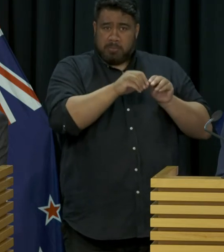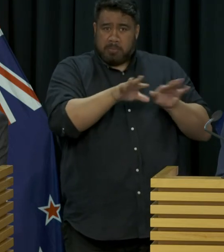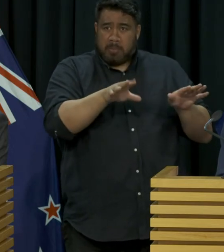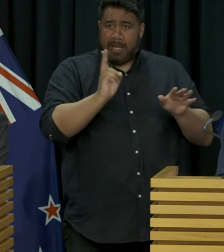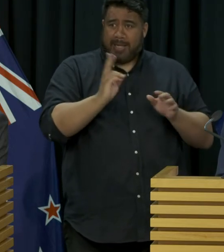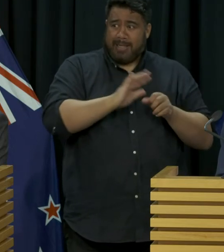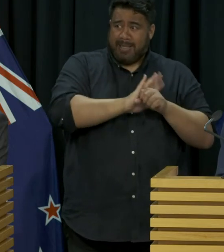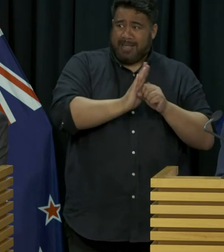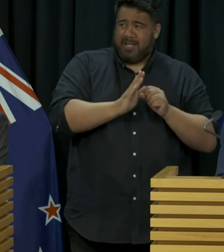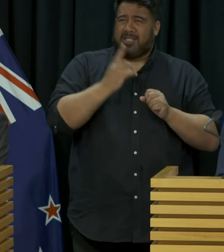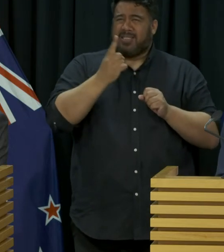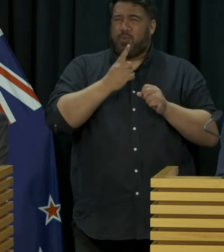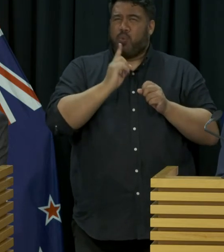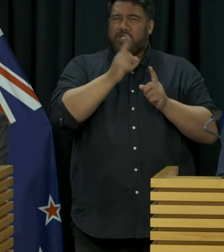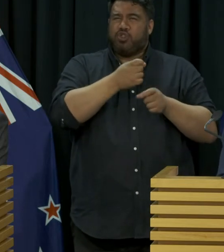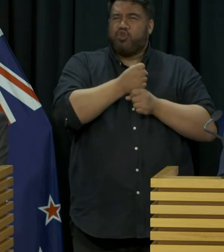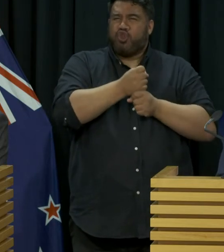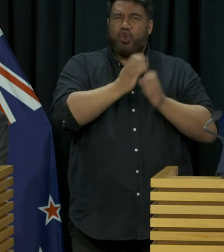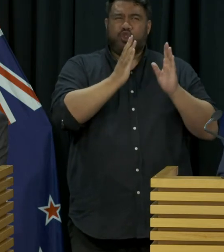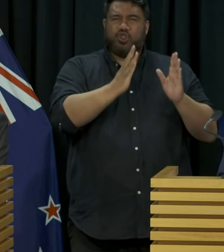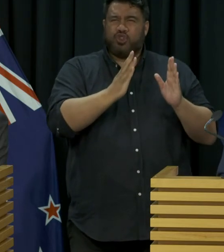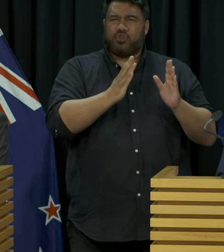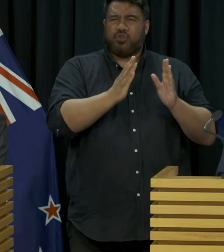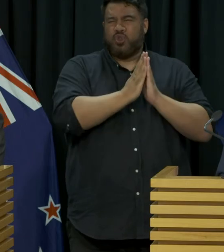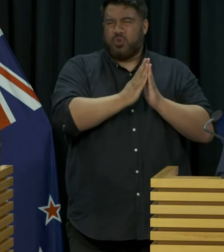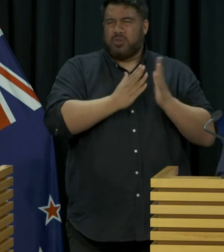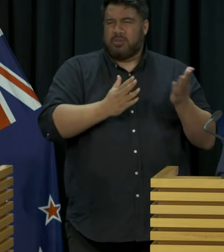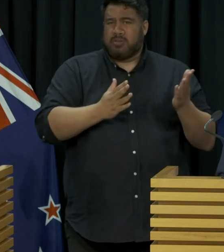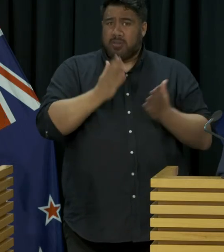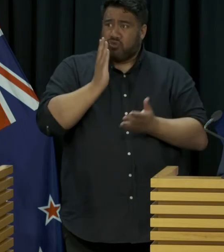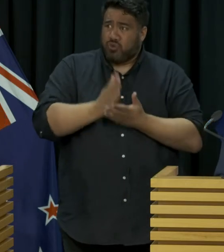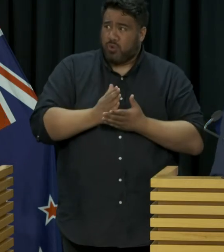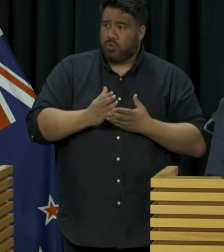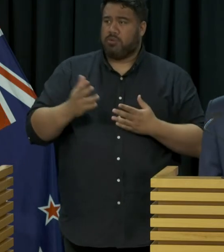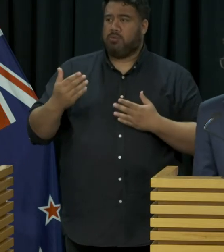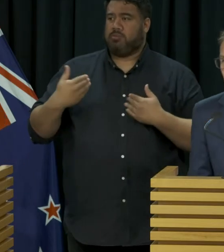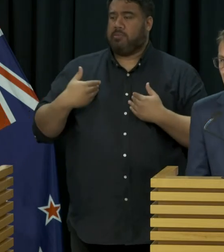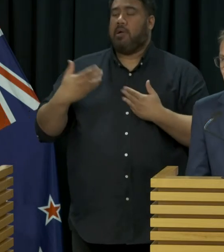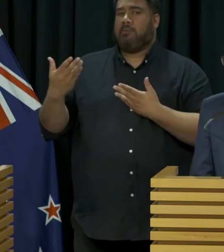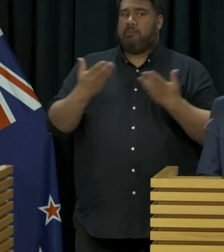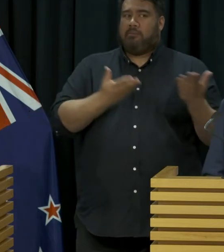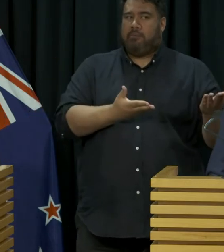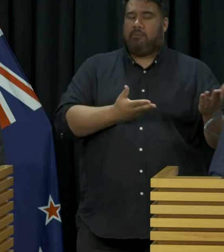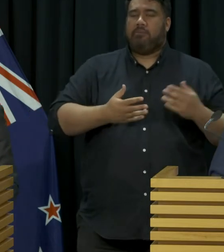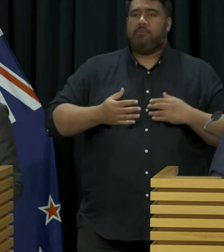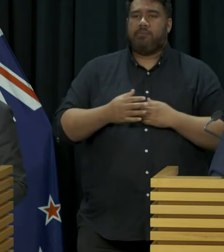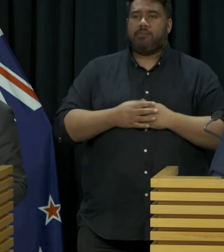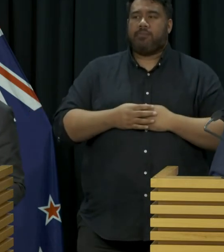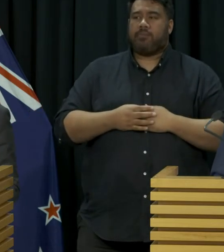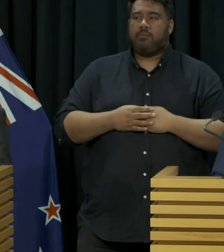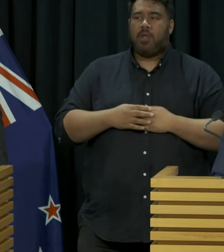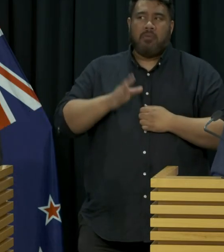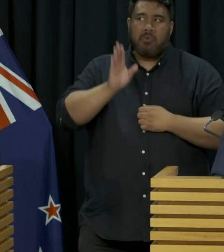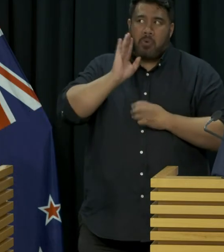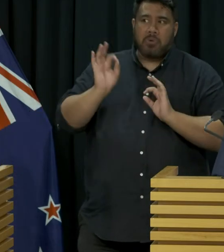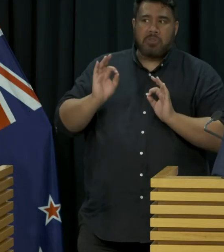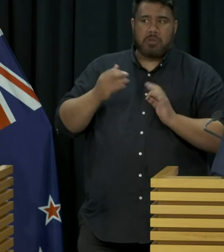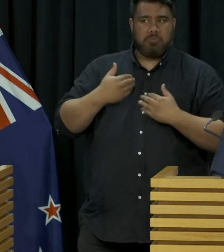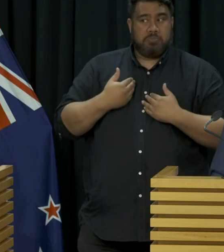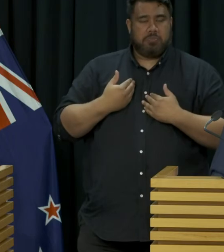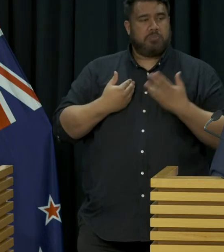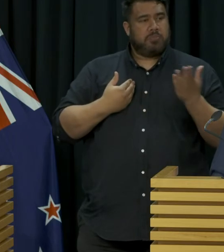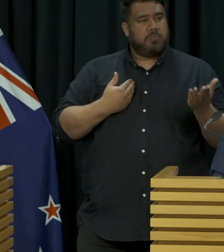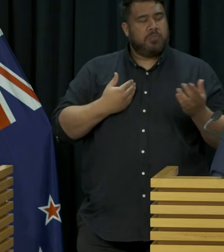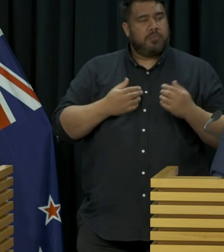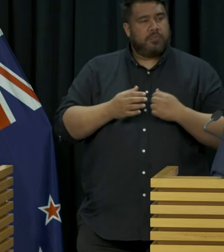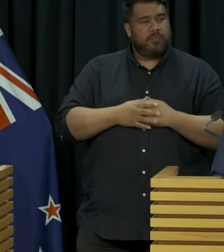may have gone to churches and that sort of thing. Is there any truth to that? I'll ask the Director General to comment on that. I've certainly not been alluded to anything that